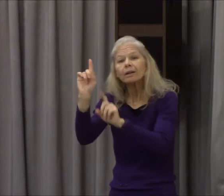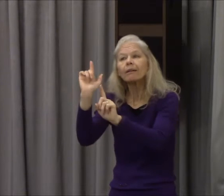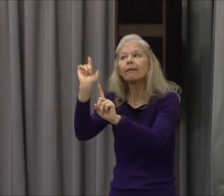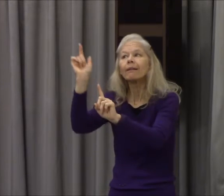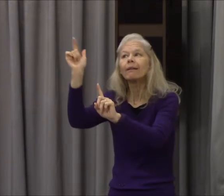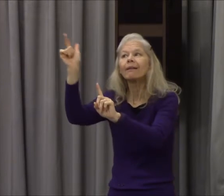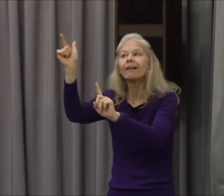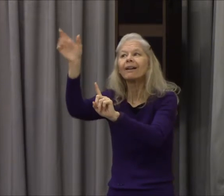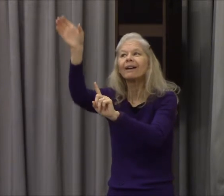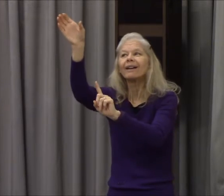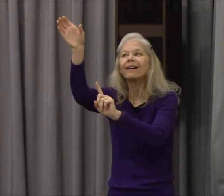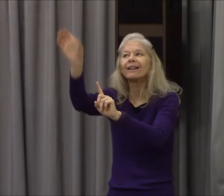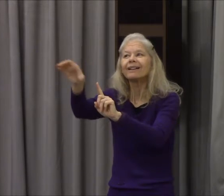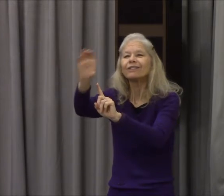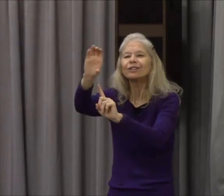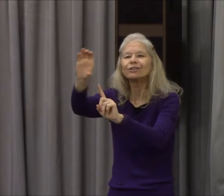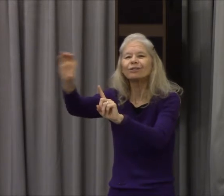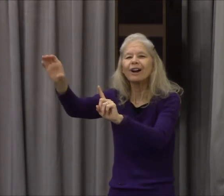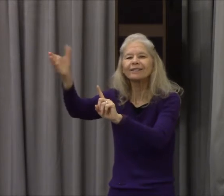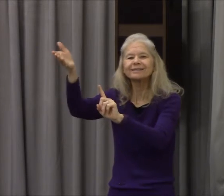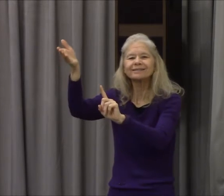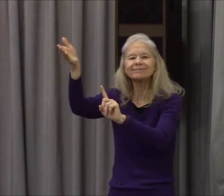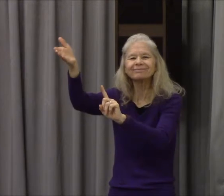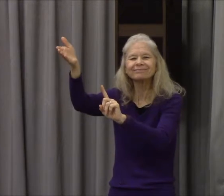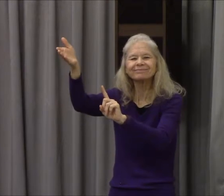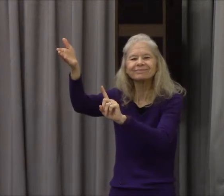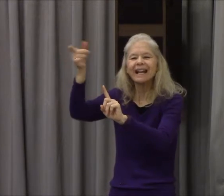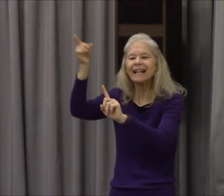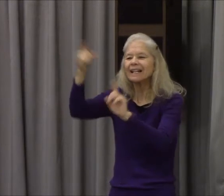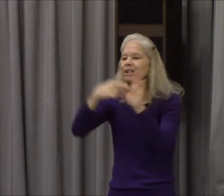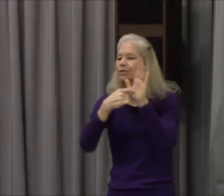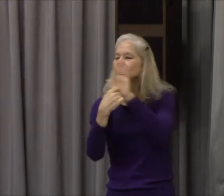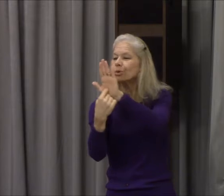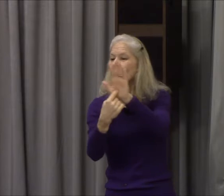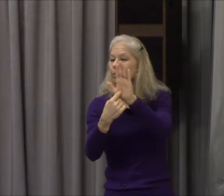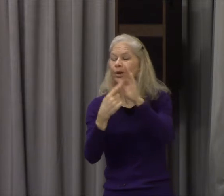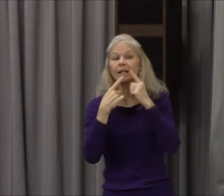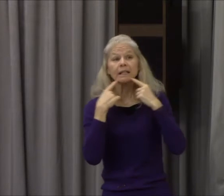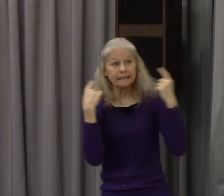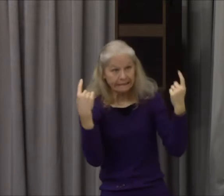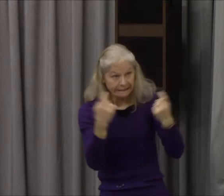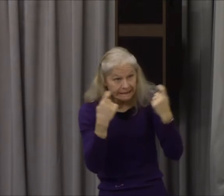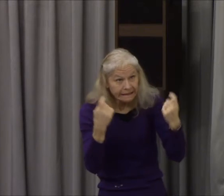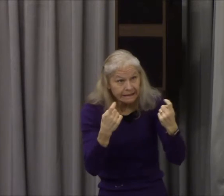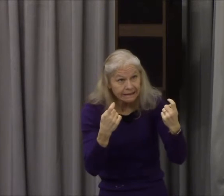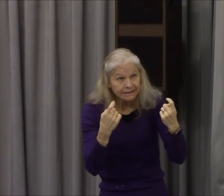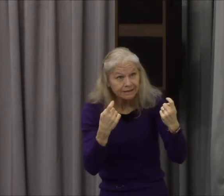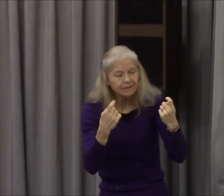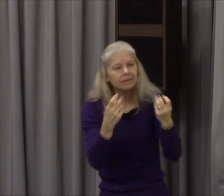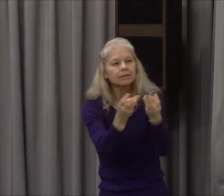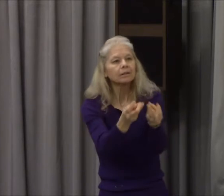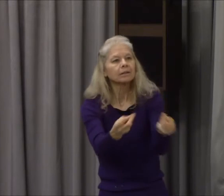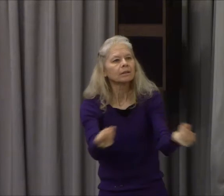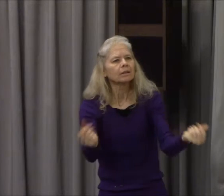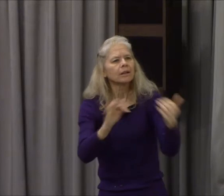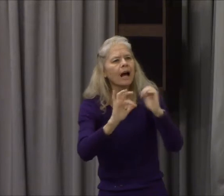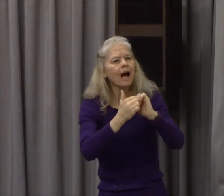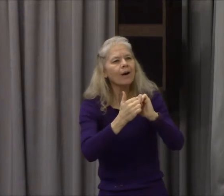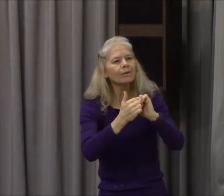solution for our sin what did John the Baptist say as he saw Christ walking